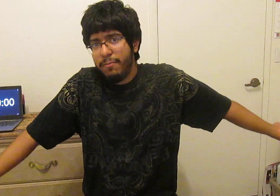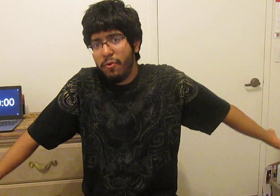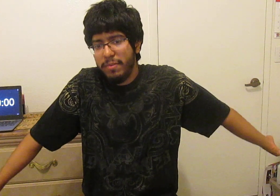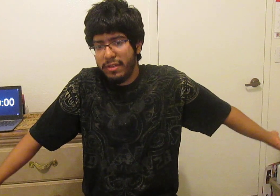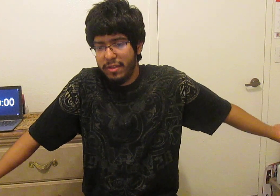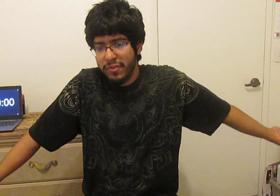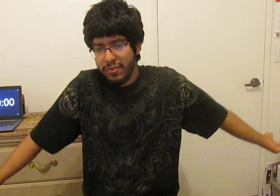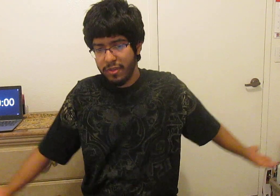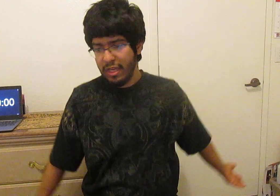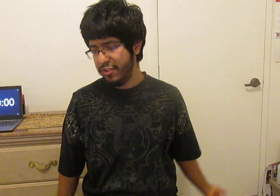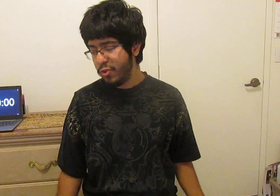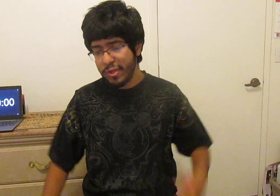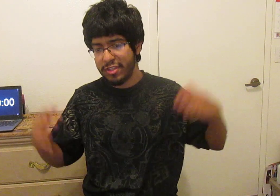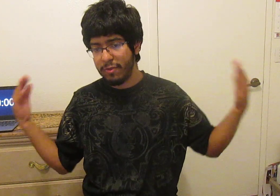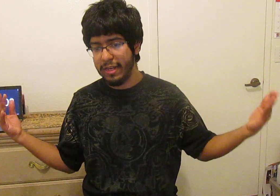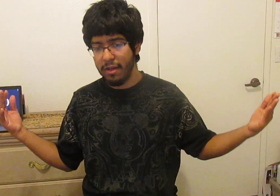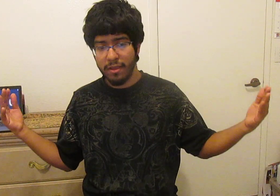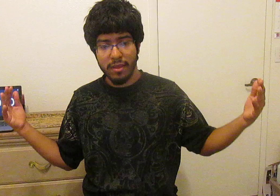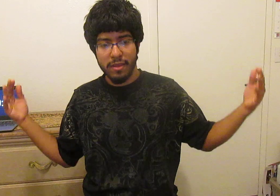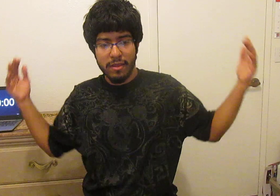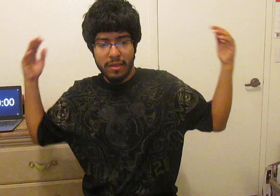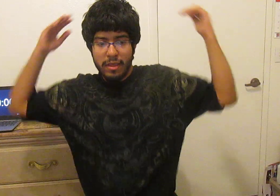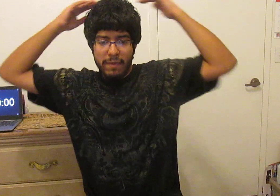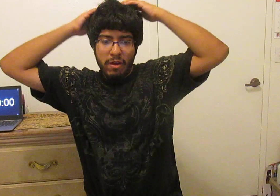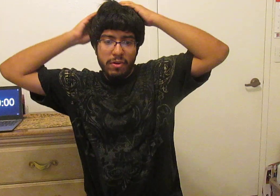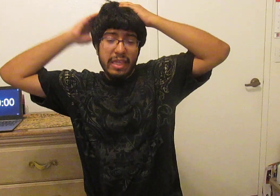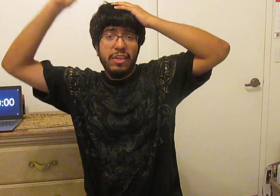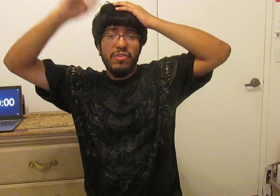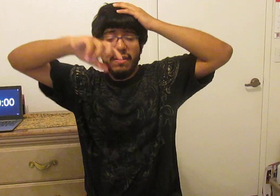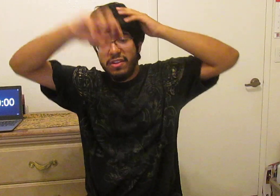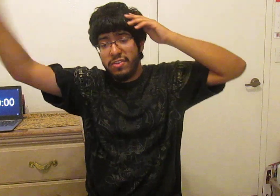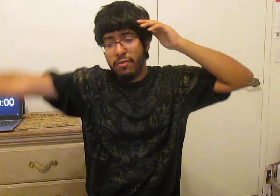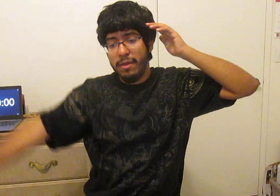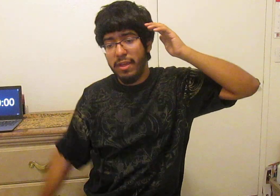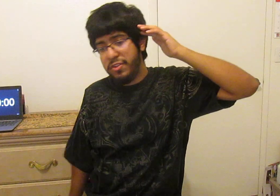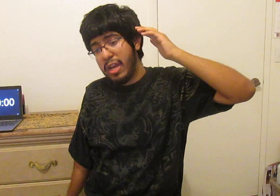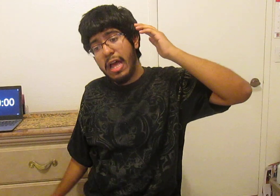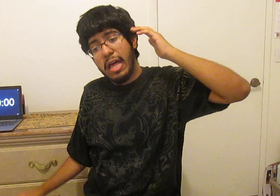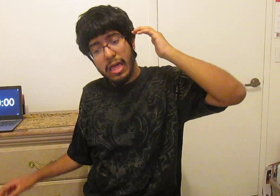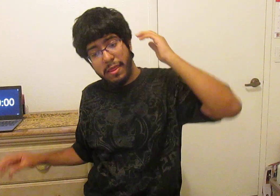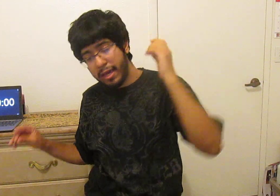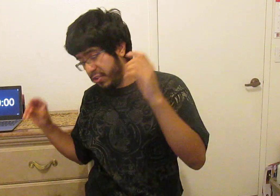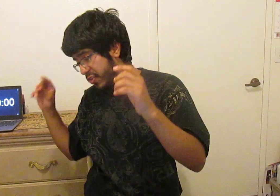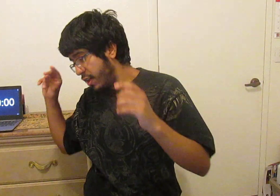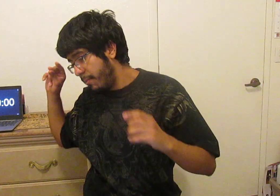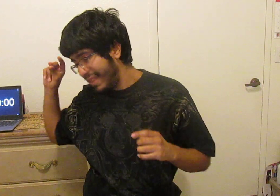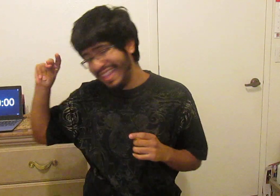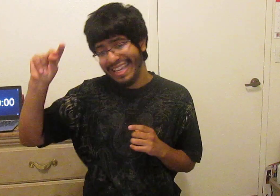anymore because it's too risky right now if I were to like use even a single image that could just completely